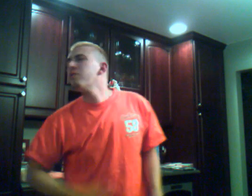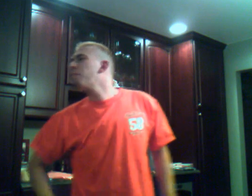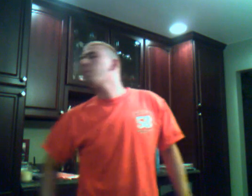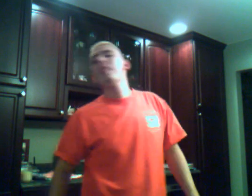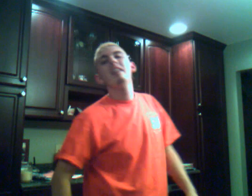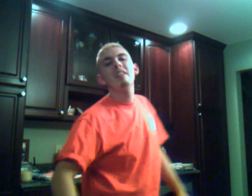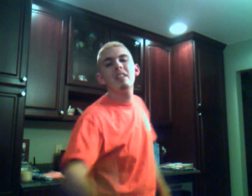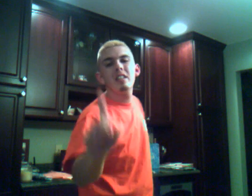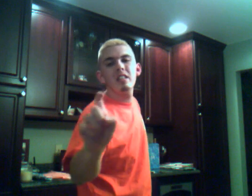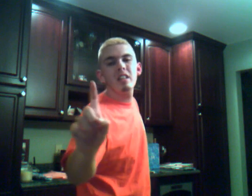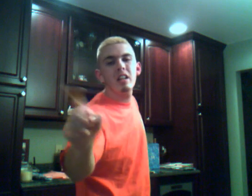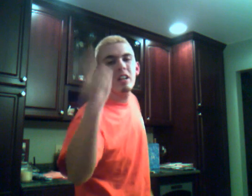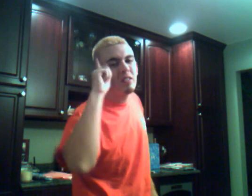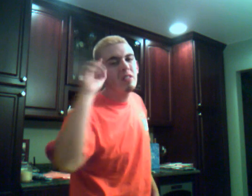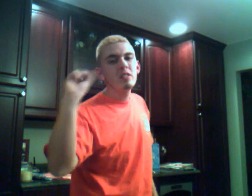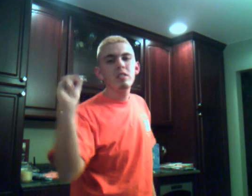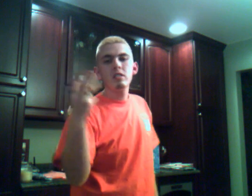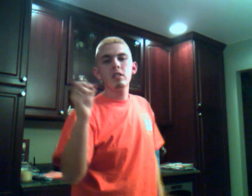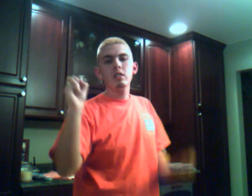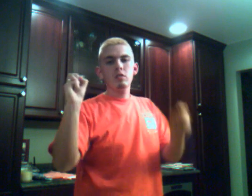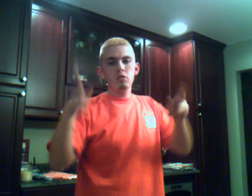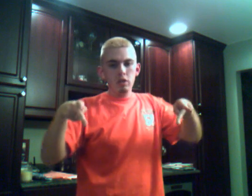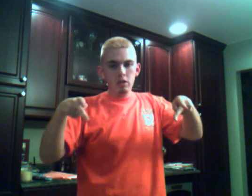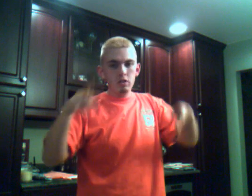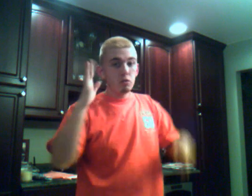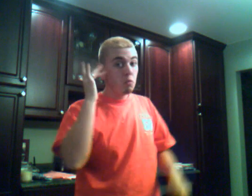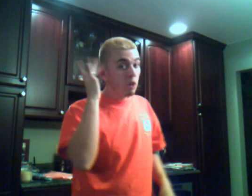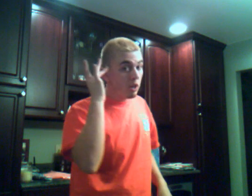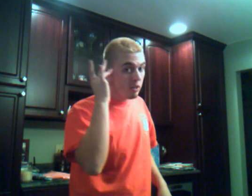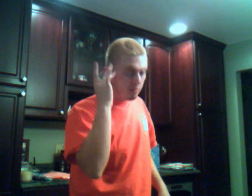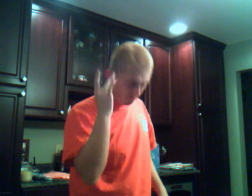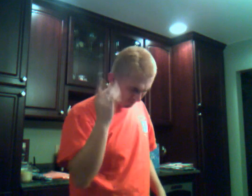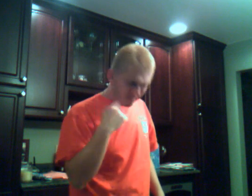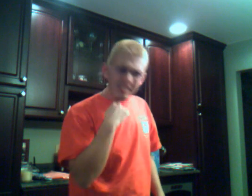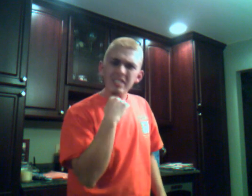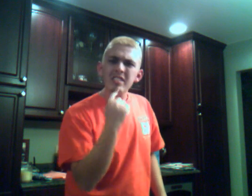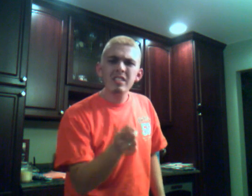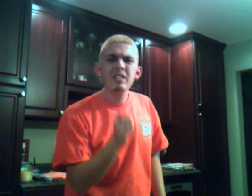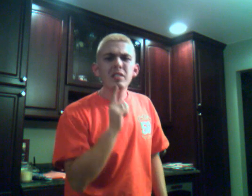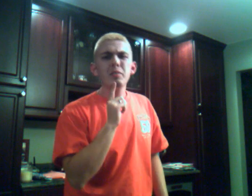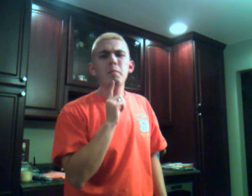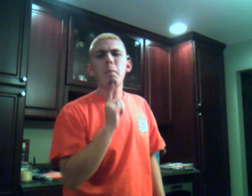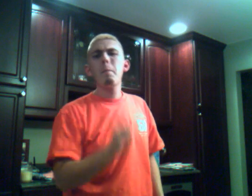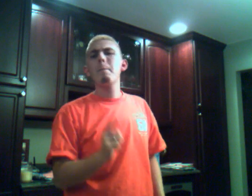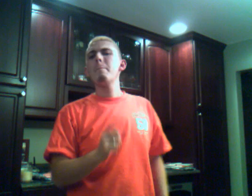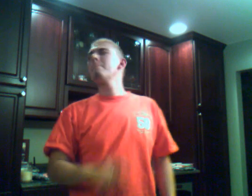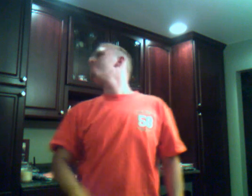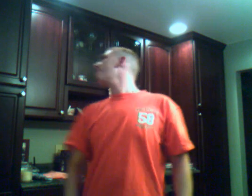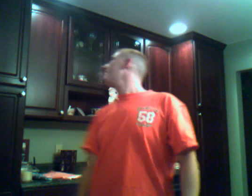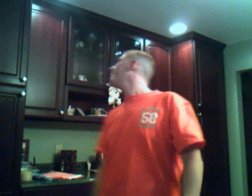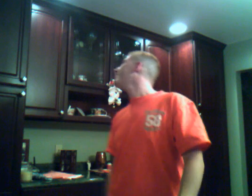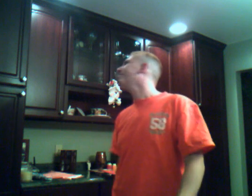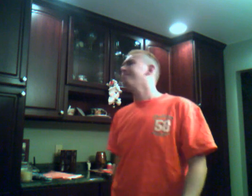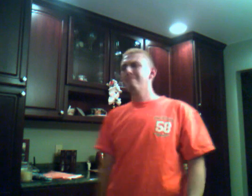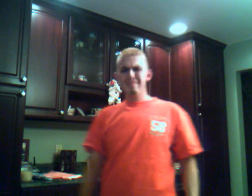And ask for a second chance Soon it all comes down in the air